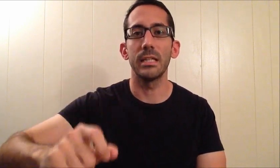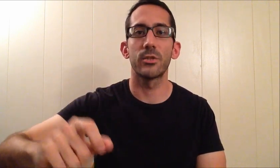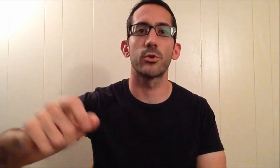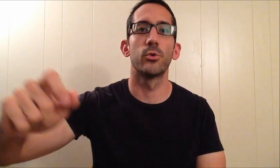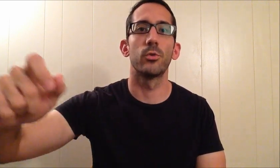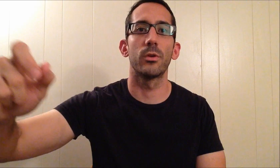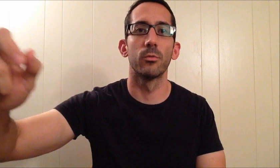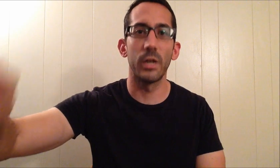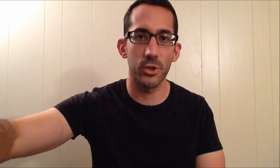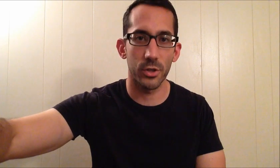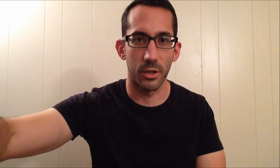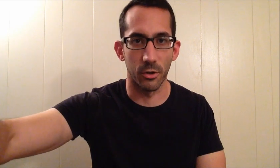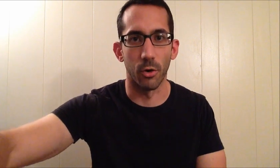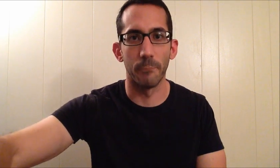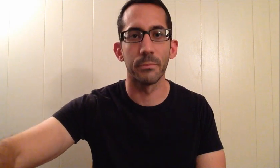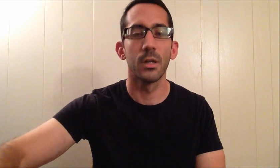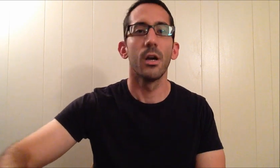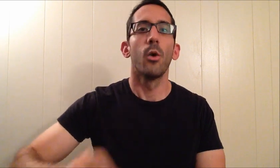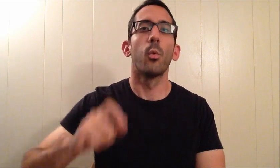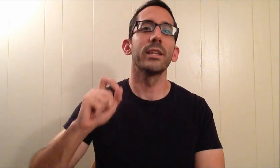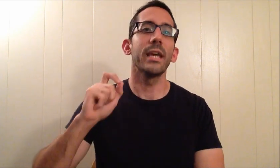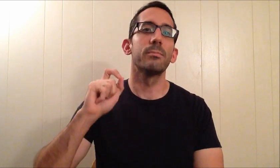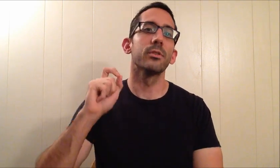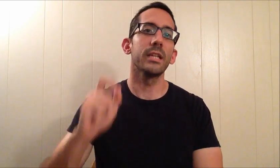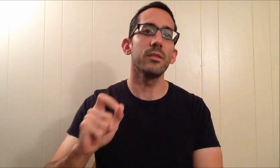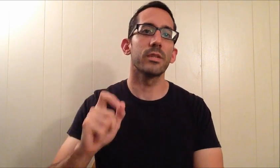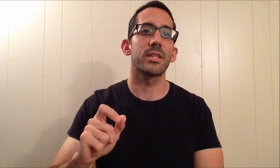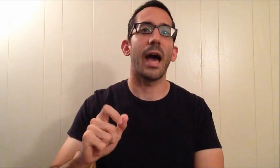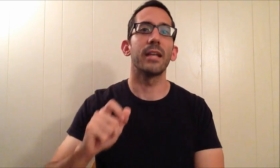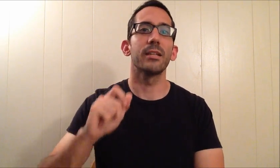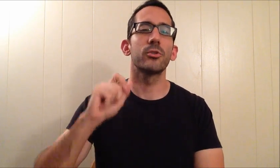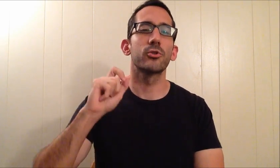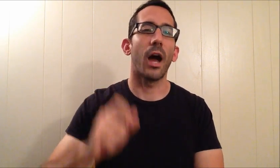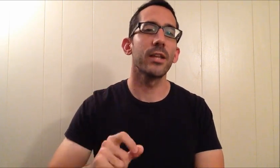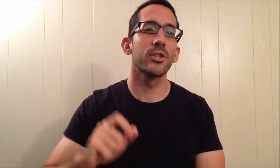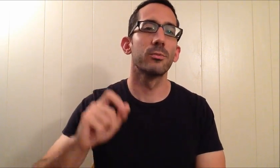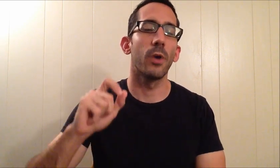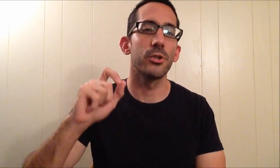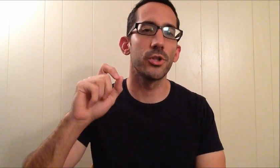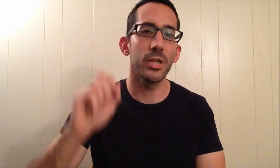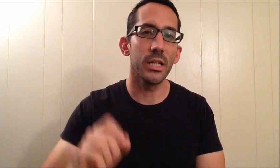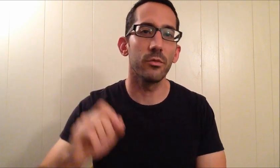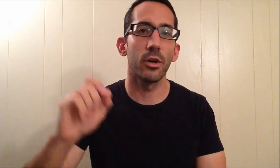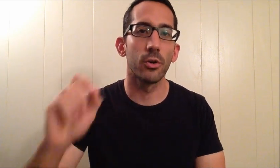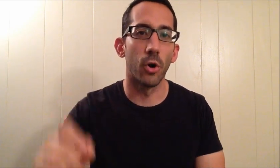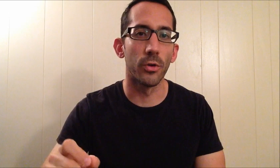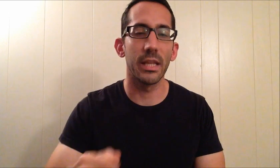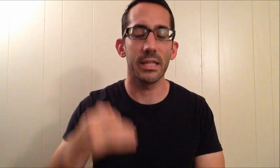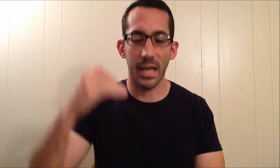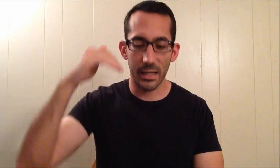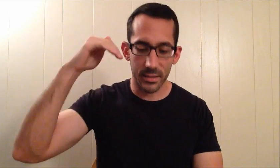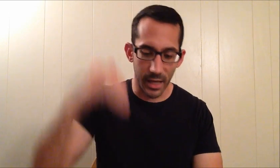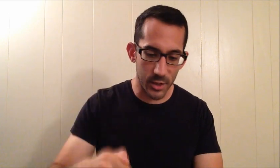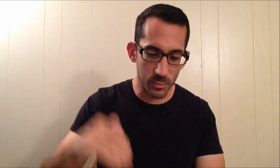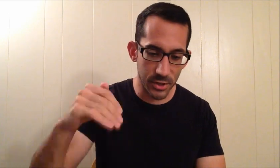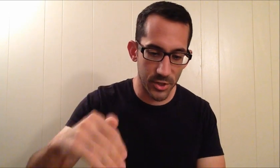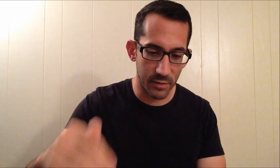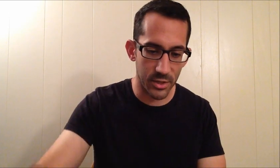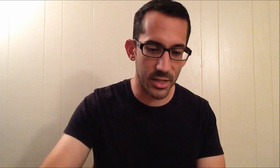needed to reach their goal. What they believe is that trying to achieve a goal that they can't tangibly see every